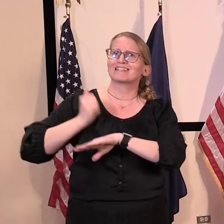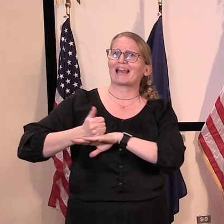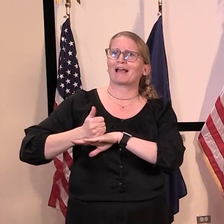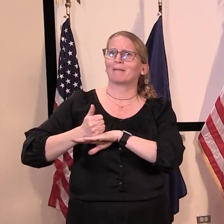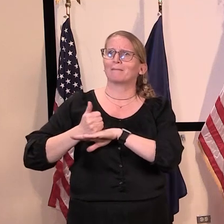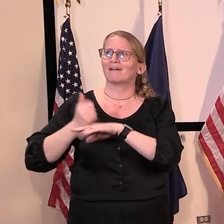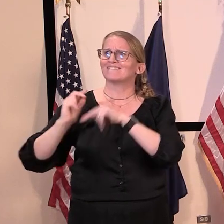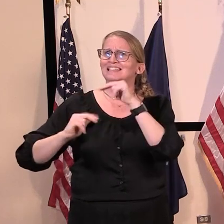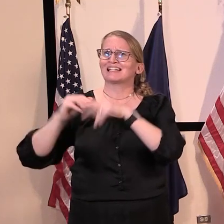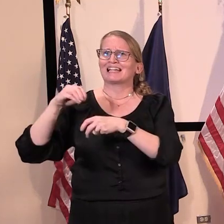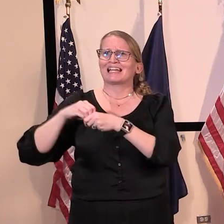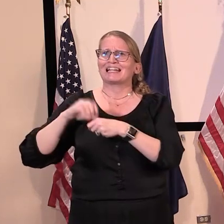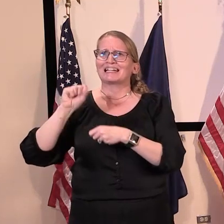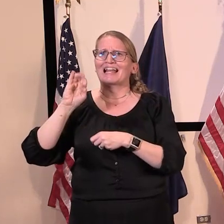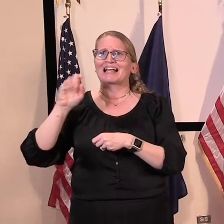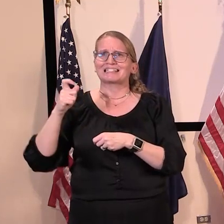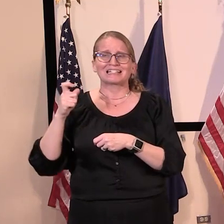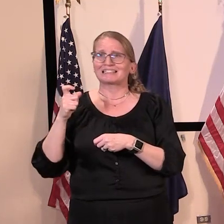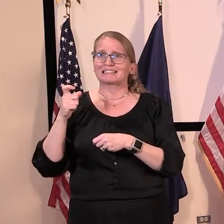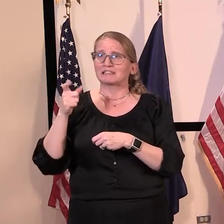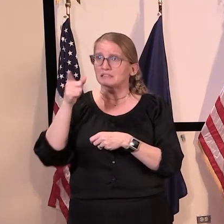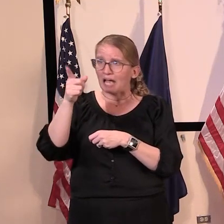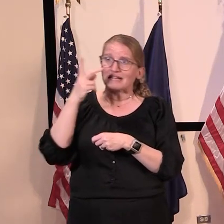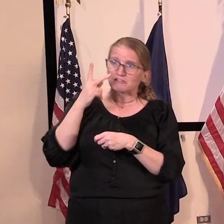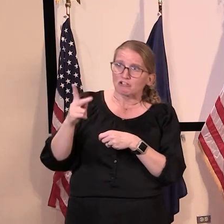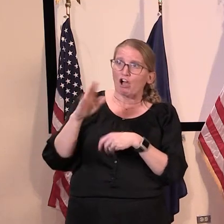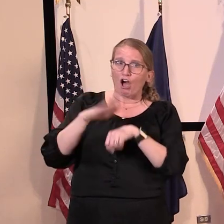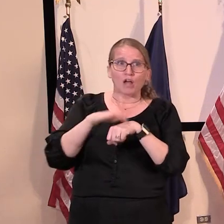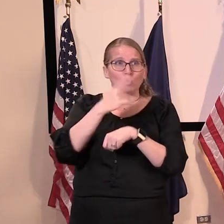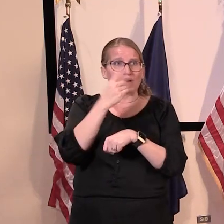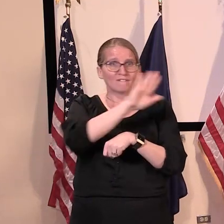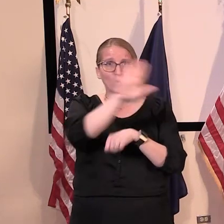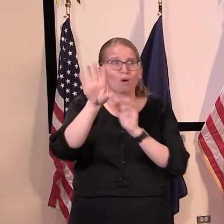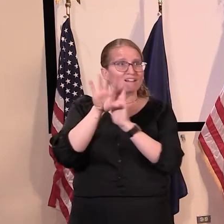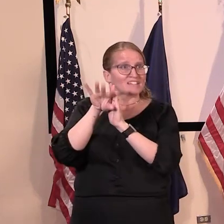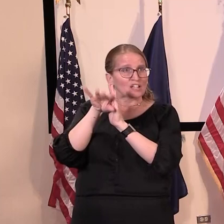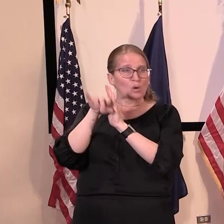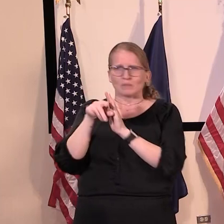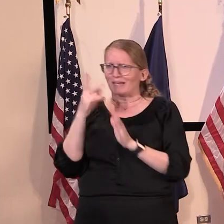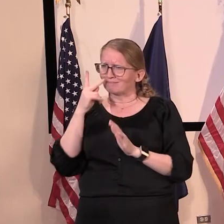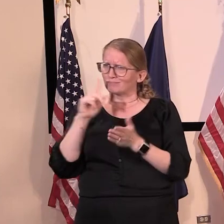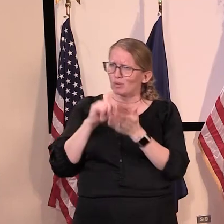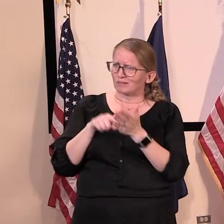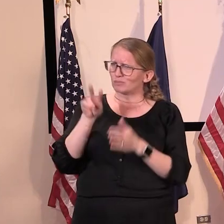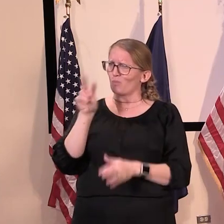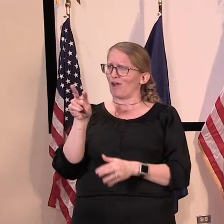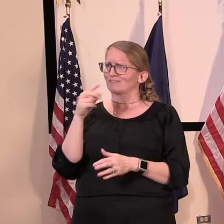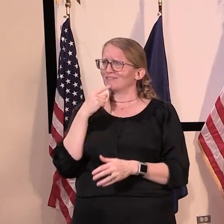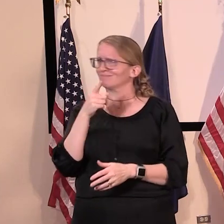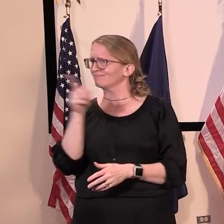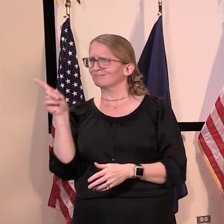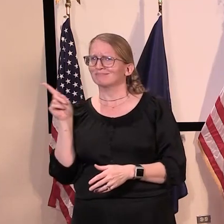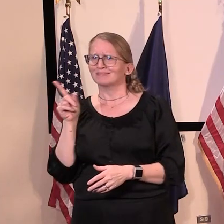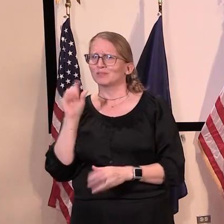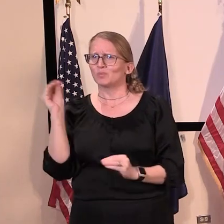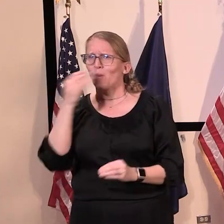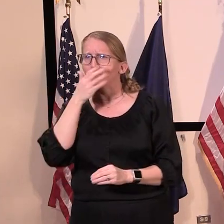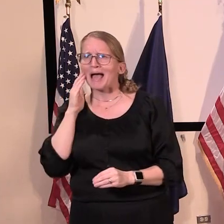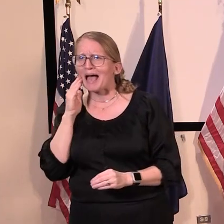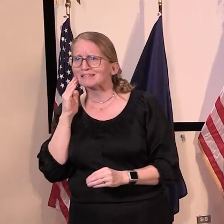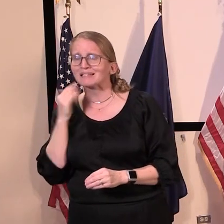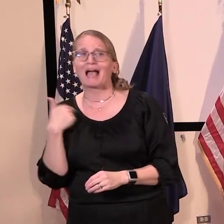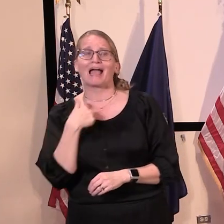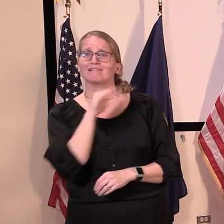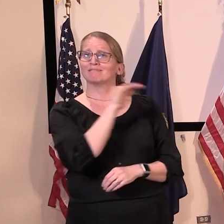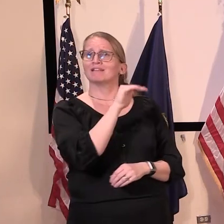see many of them having a facial covering. So I, uh, I, uh, engage the Vermont glove company and Randolph and they